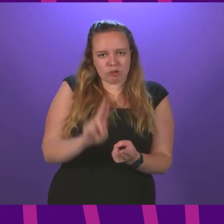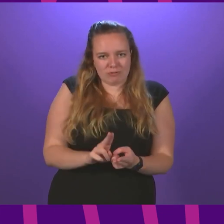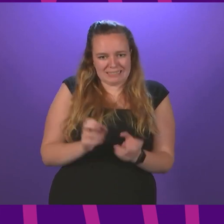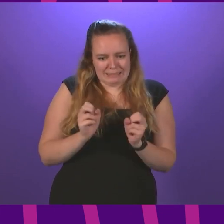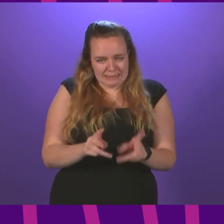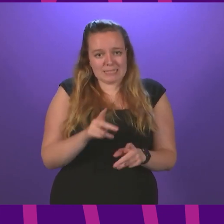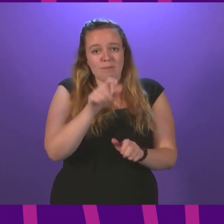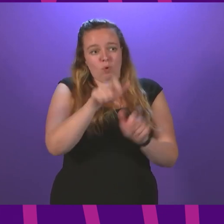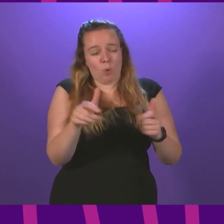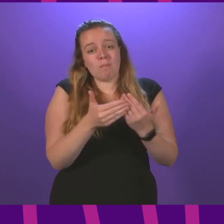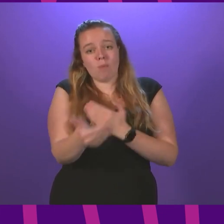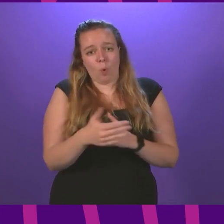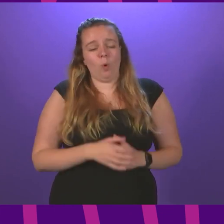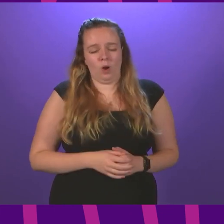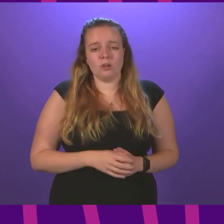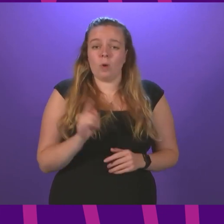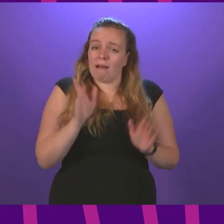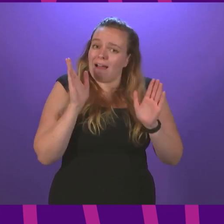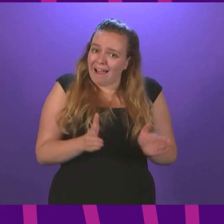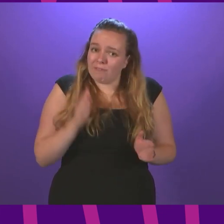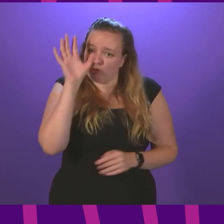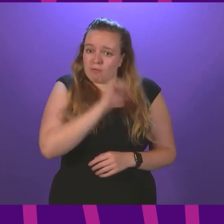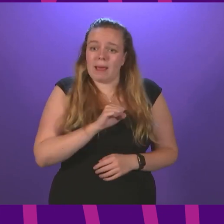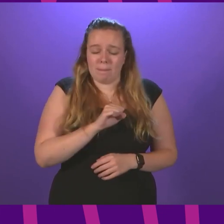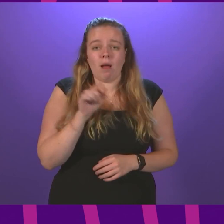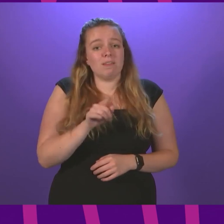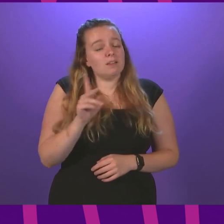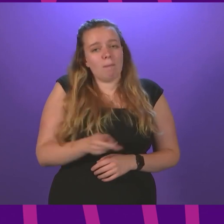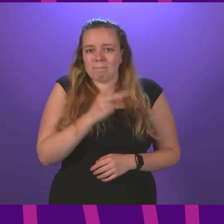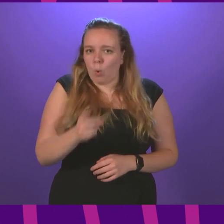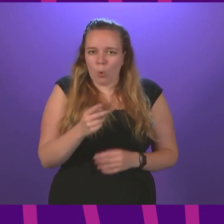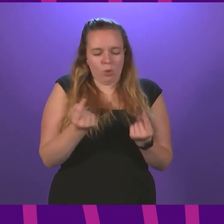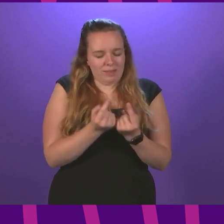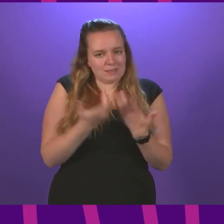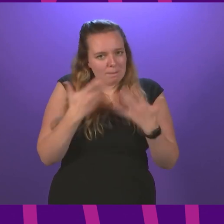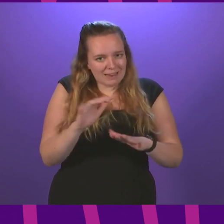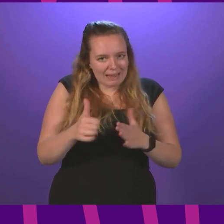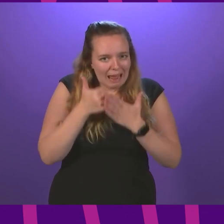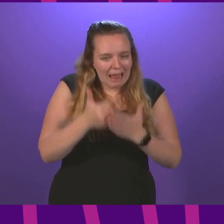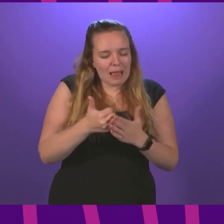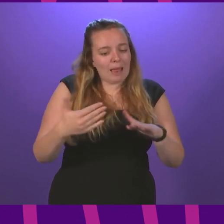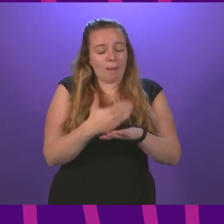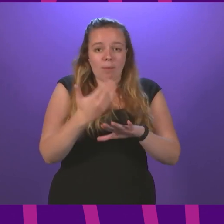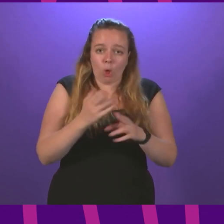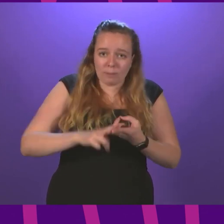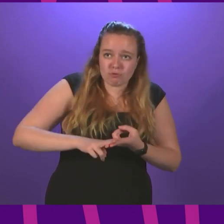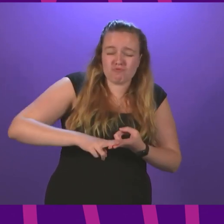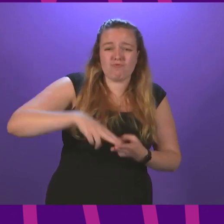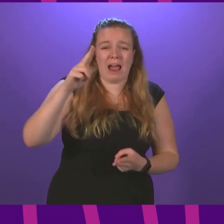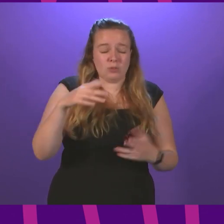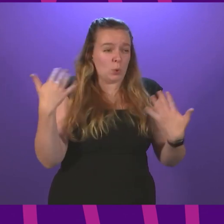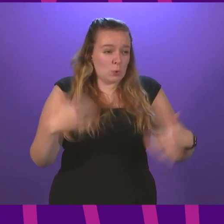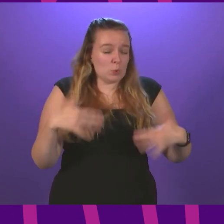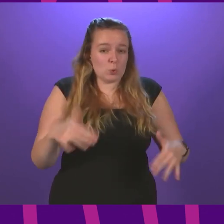being more. So that has to be taken into account. These are both factors which have helped employment rise to record